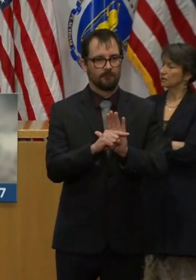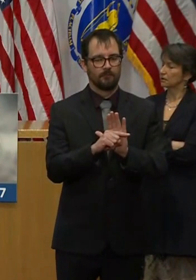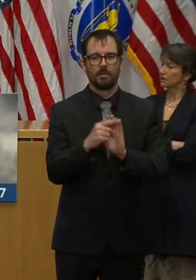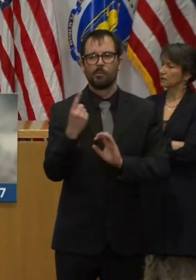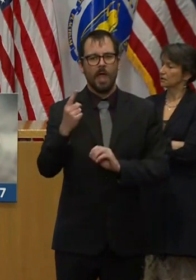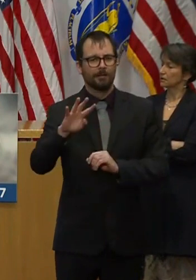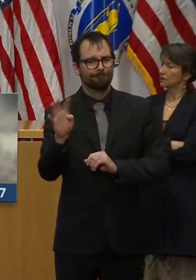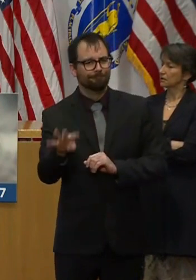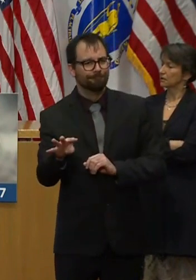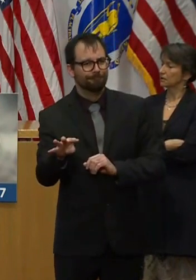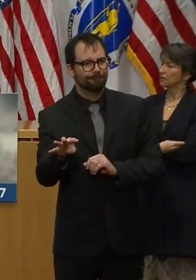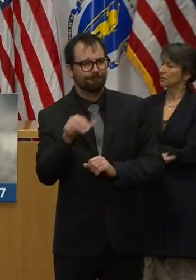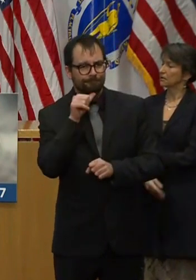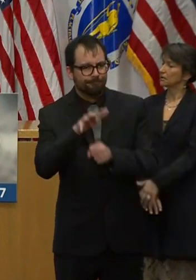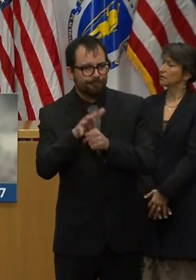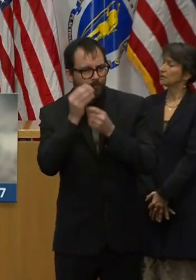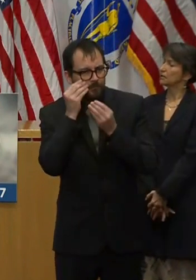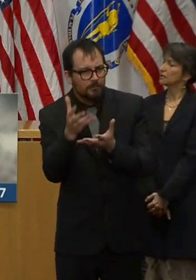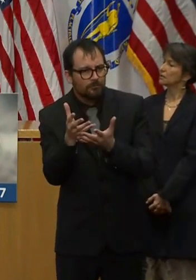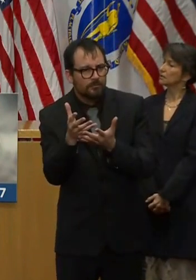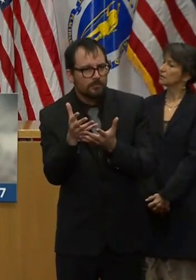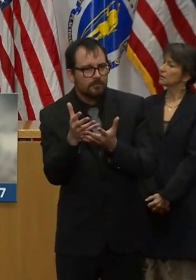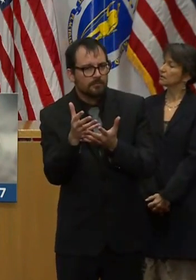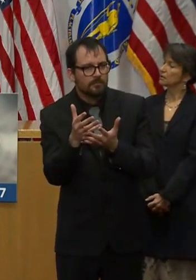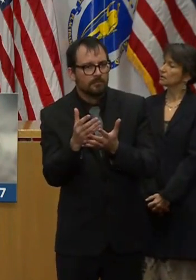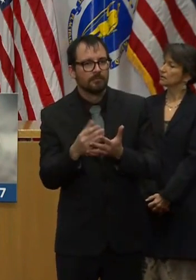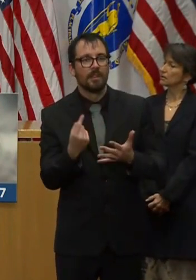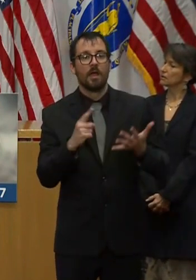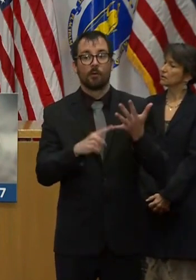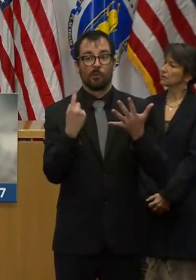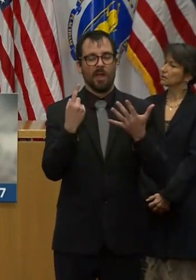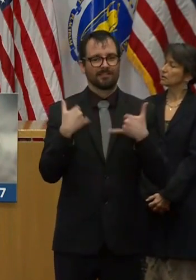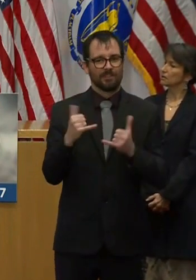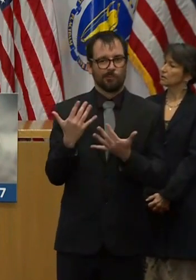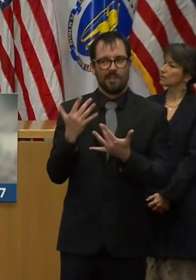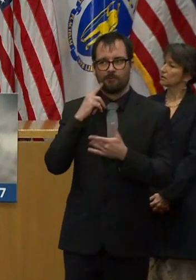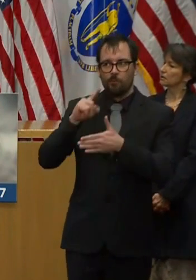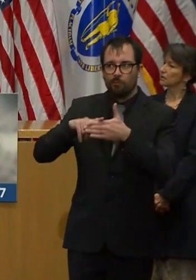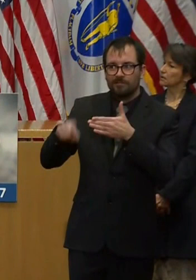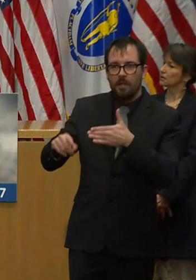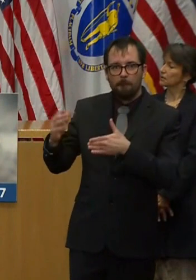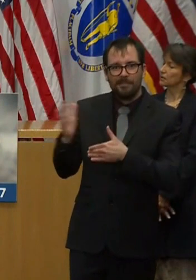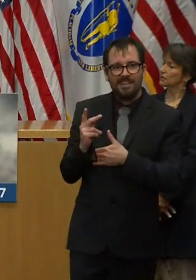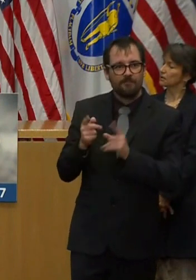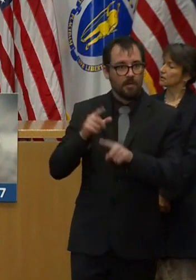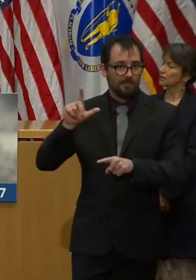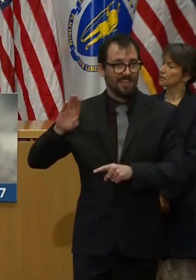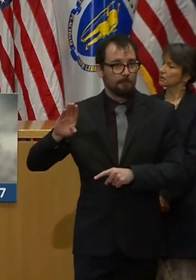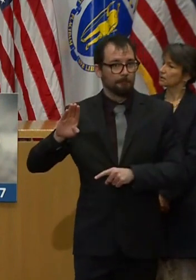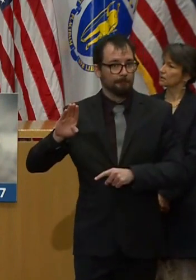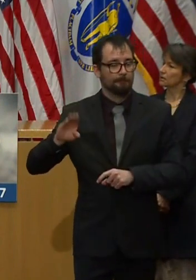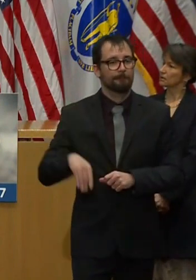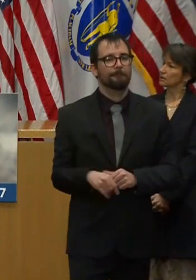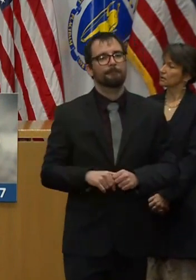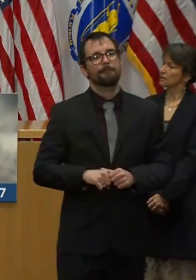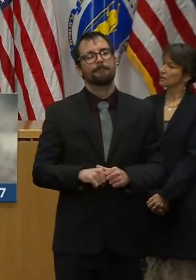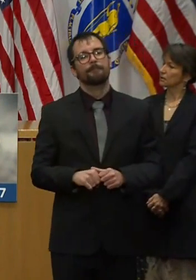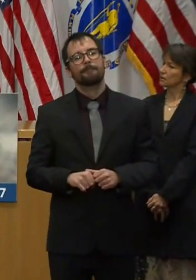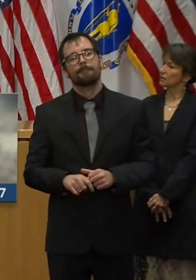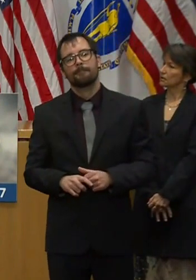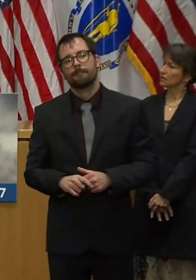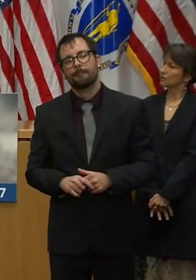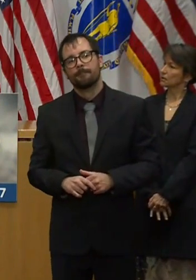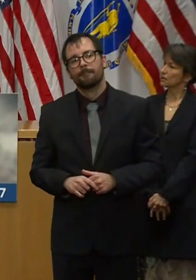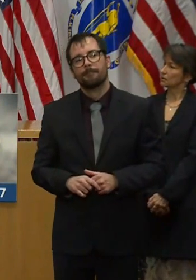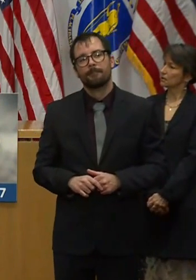now completed the testing of all veterans. 59 veterans tested positive, and 160